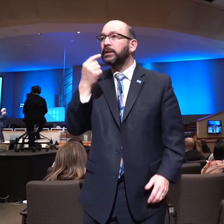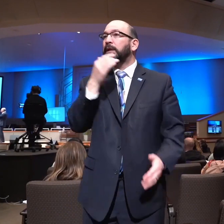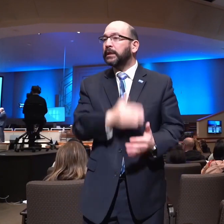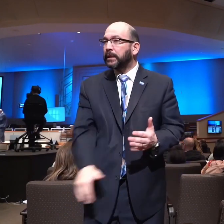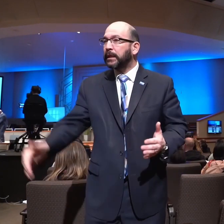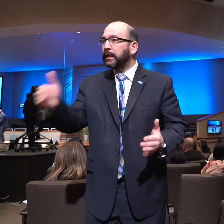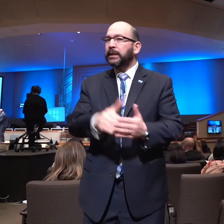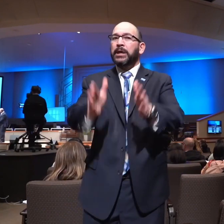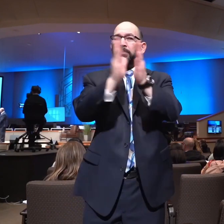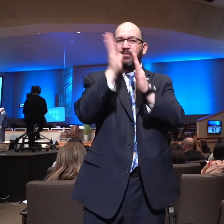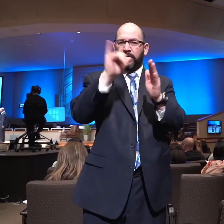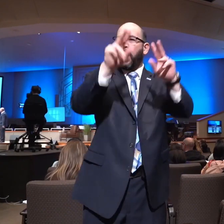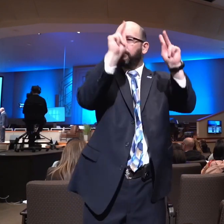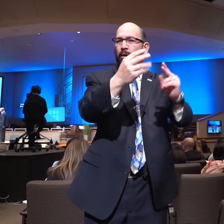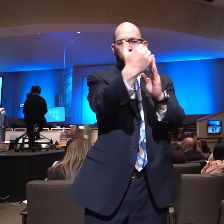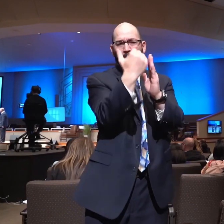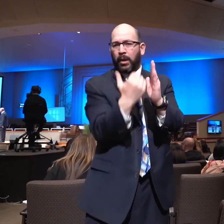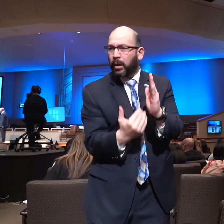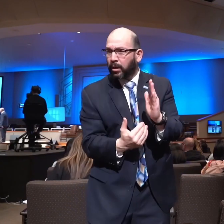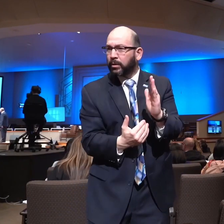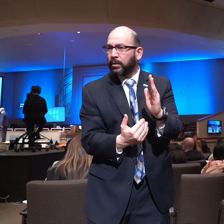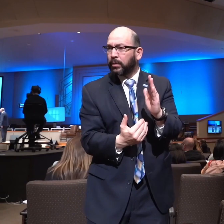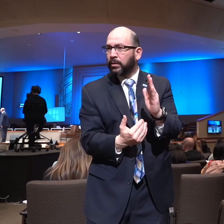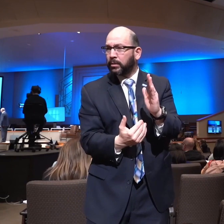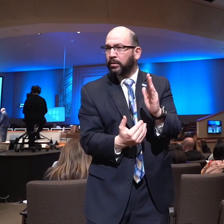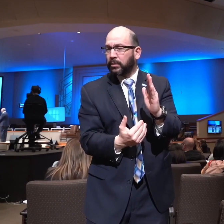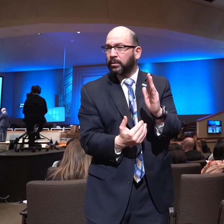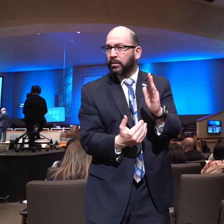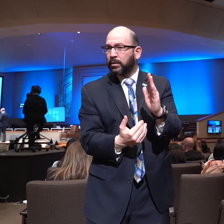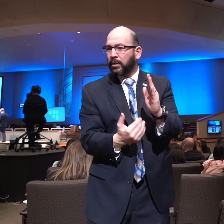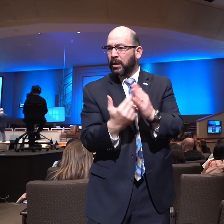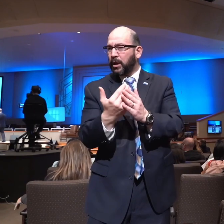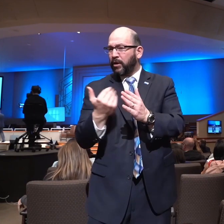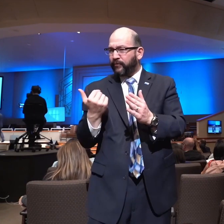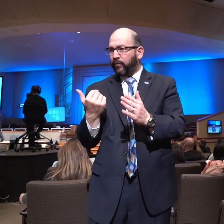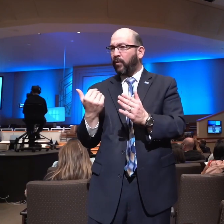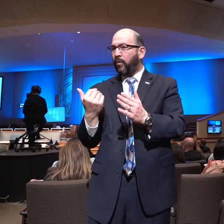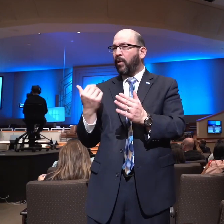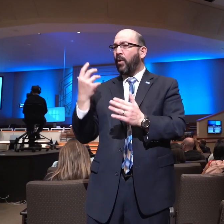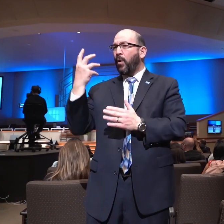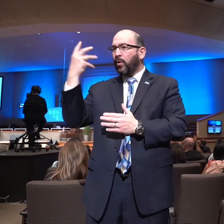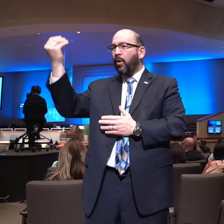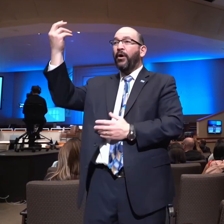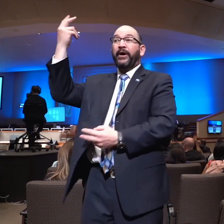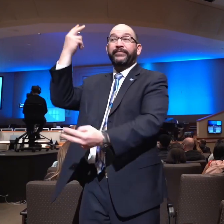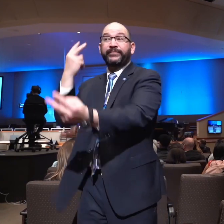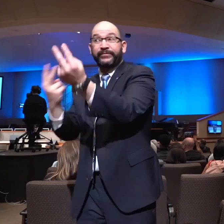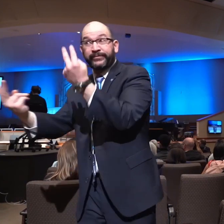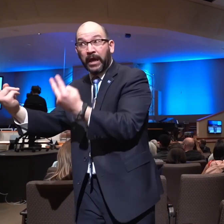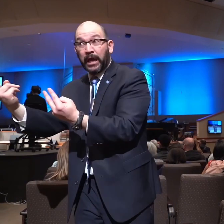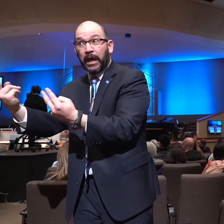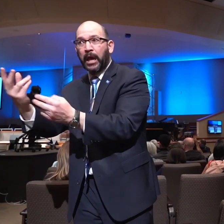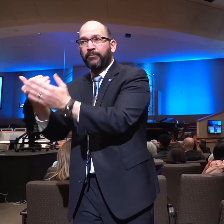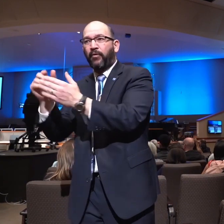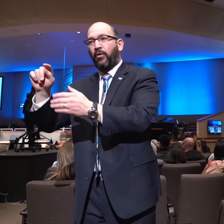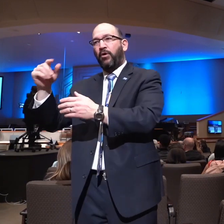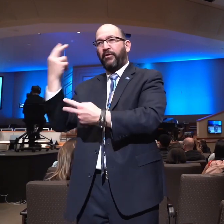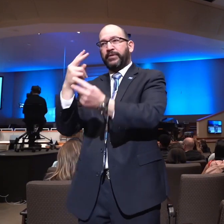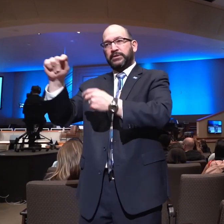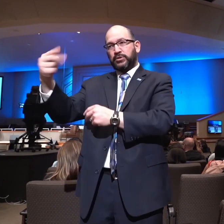to pray for that list. Before you go to the home on Saturday morning, before you go to the home on Thursday night, God, I'm praying for John.